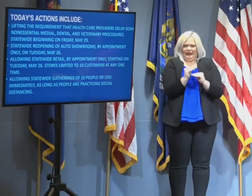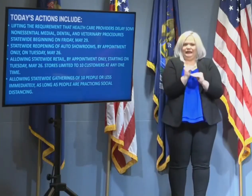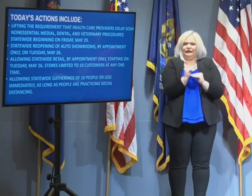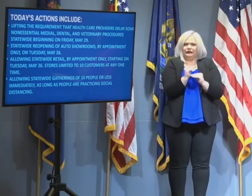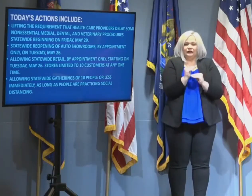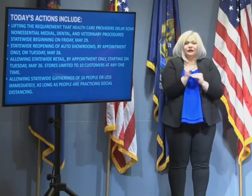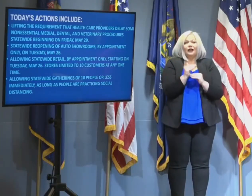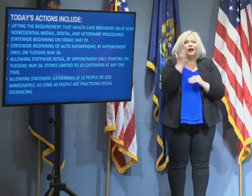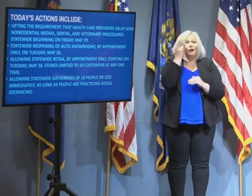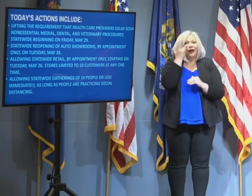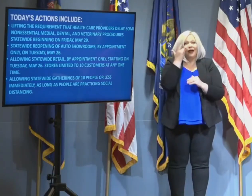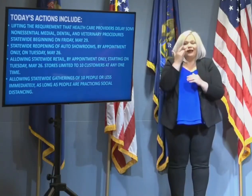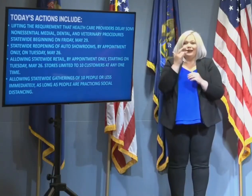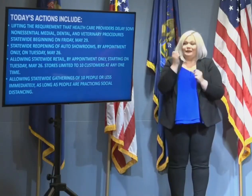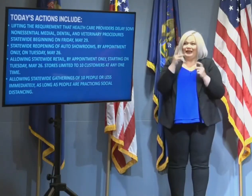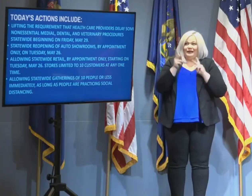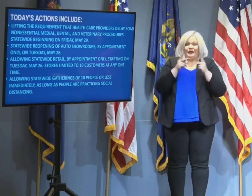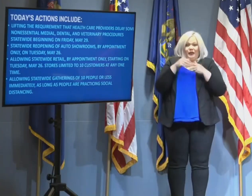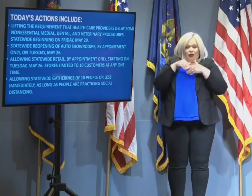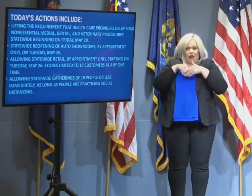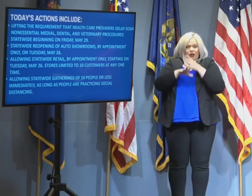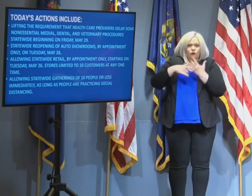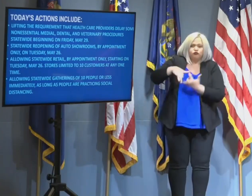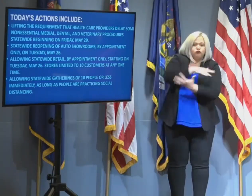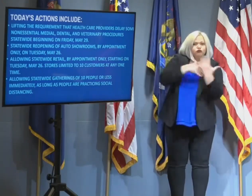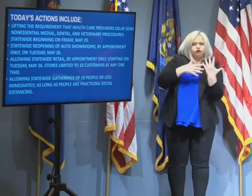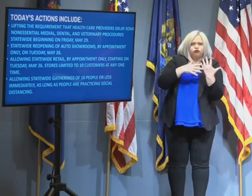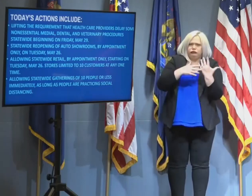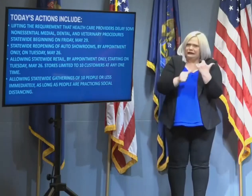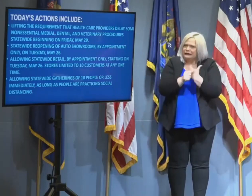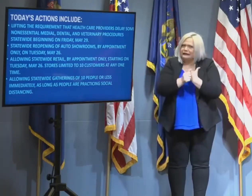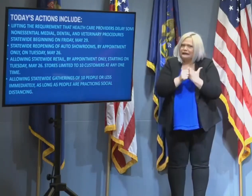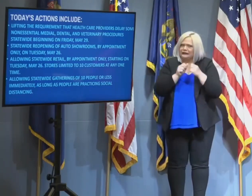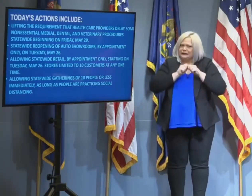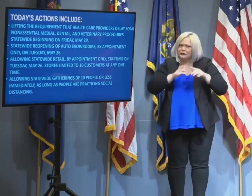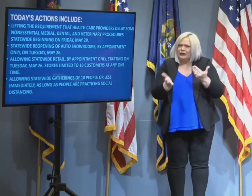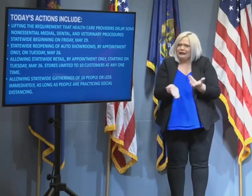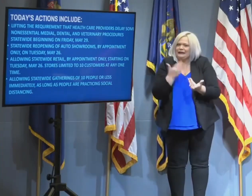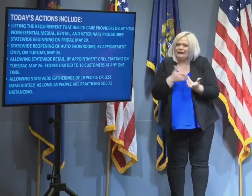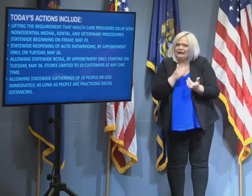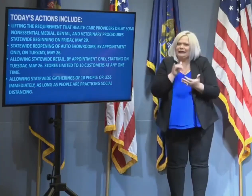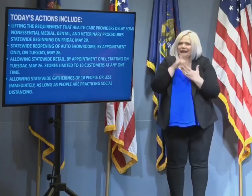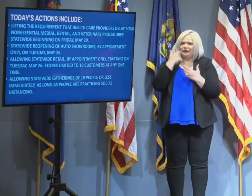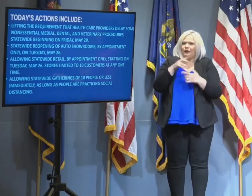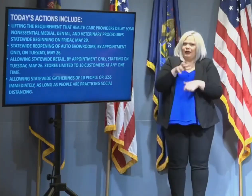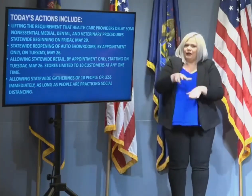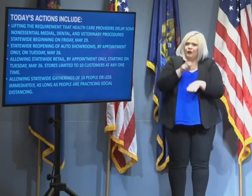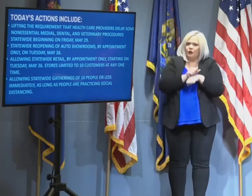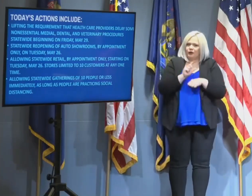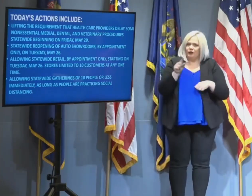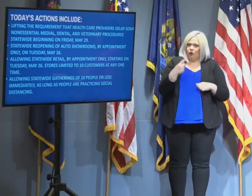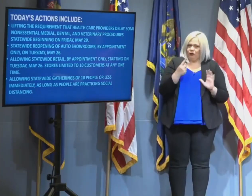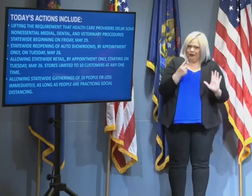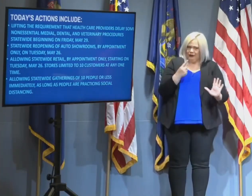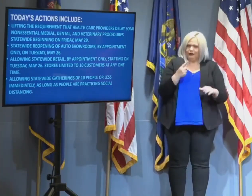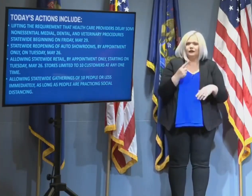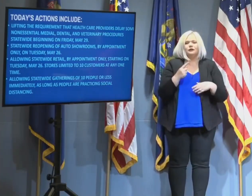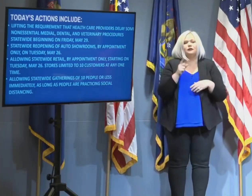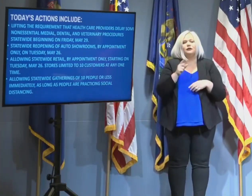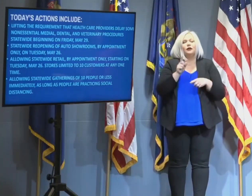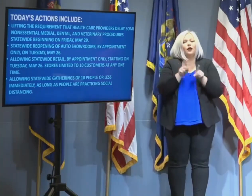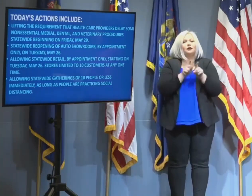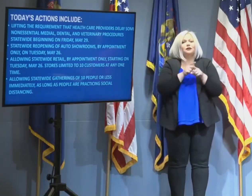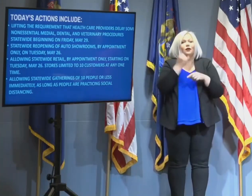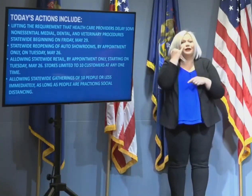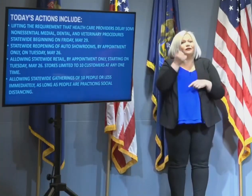so dangerous, and that's why appointment only gives us the ability to start to re-engage this sector of our economy. And also, all of